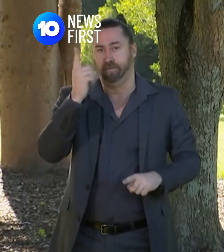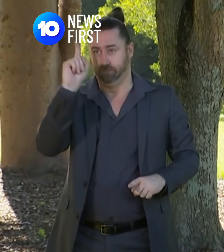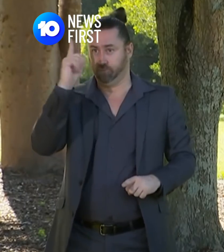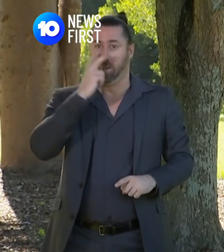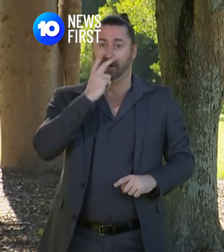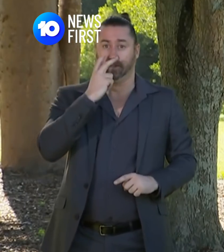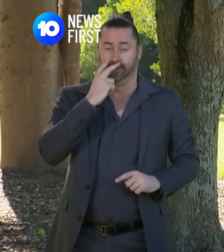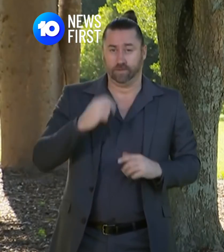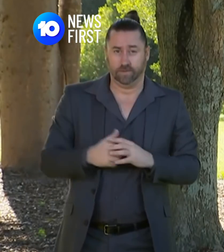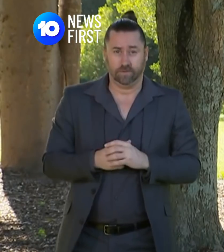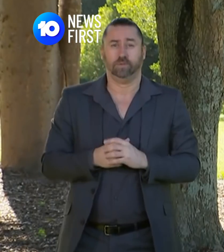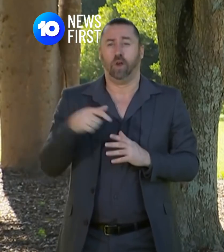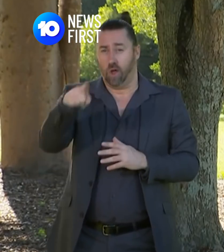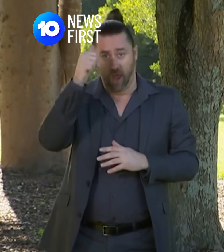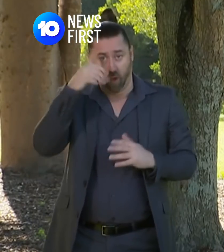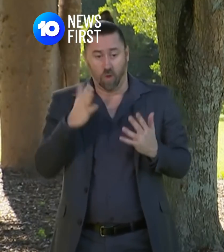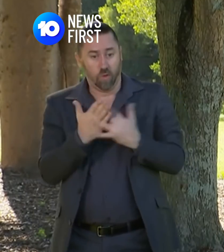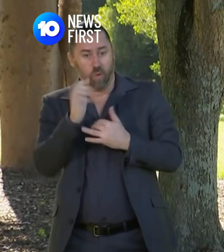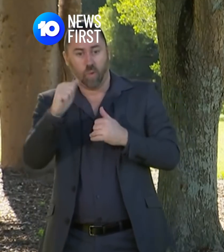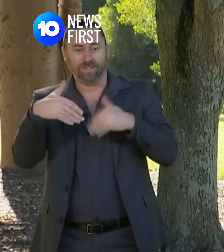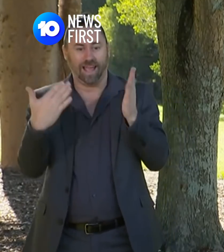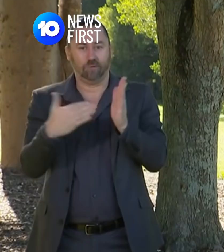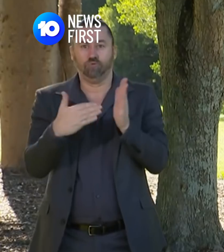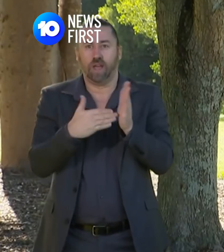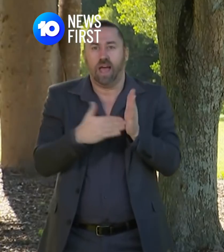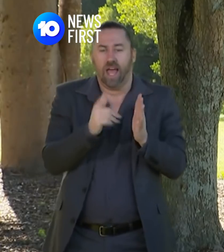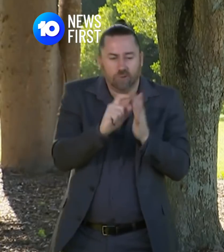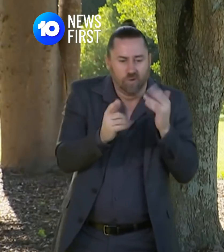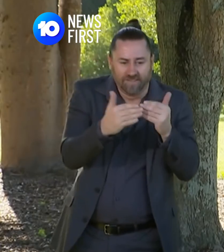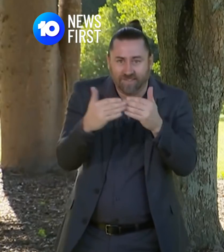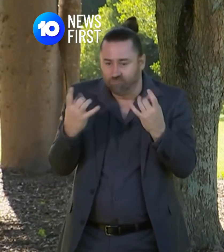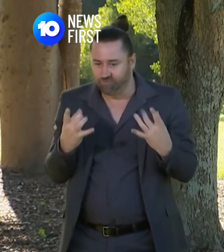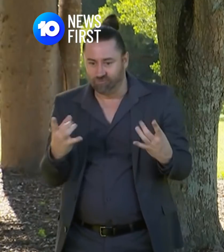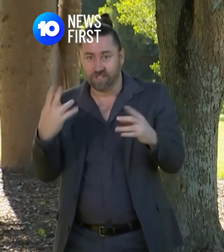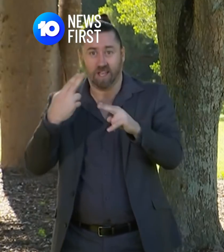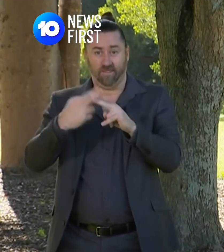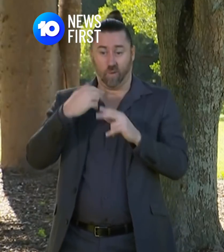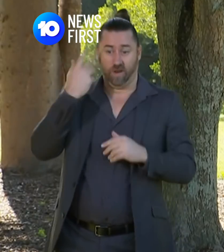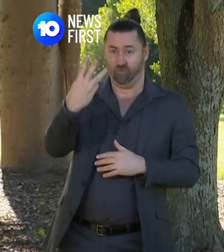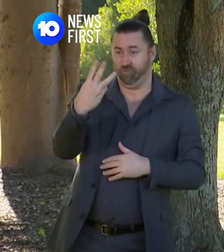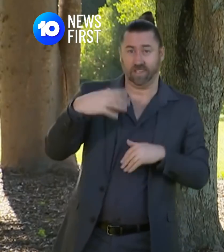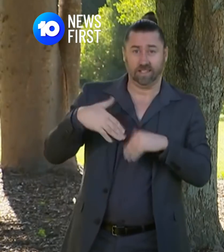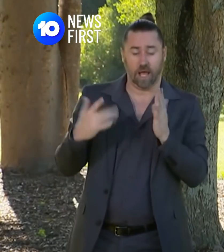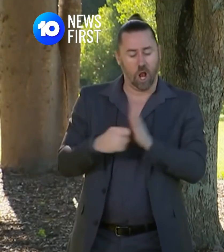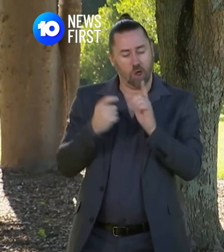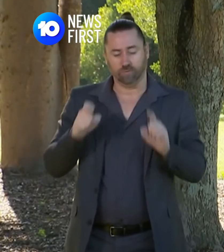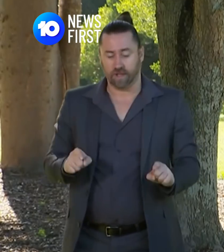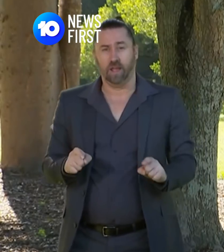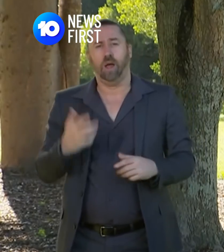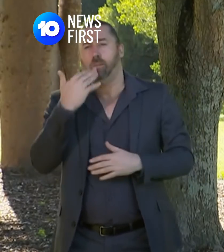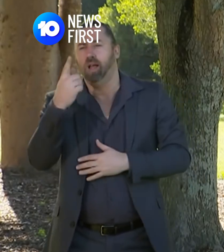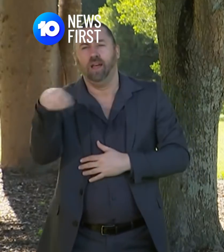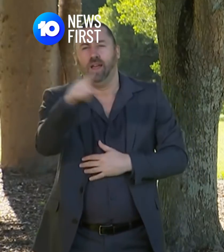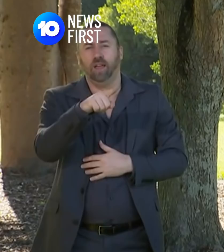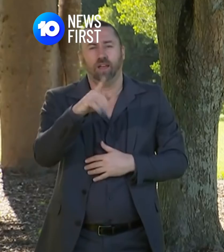so people can complete their day but I would hope and I'm sure that um this will um not occur that people